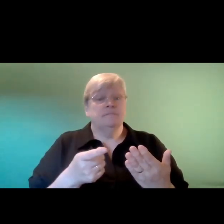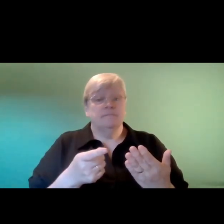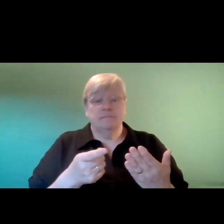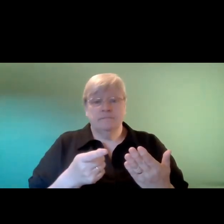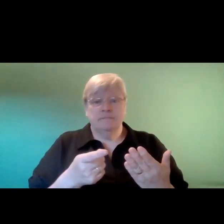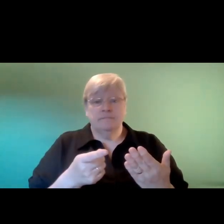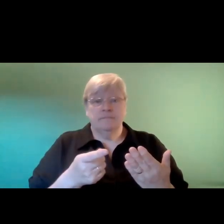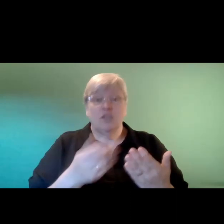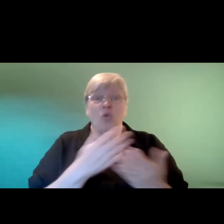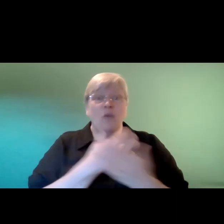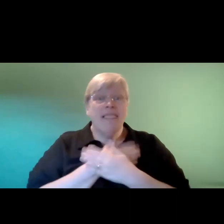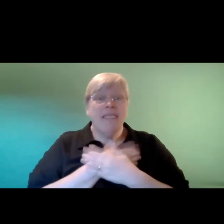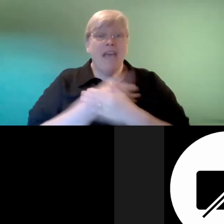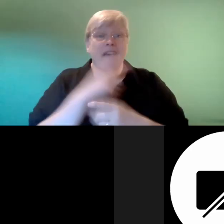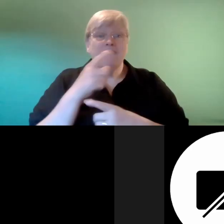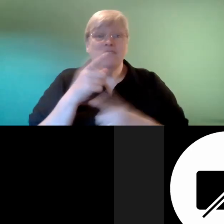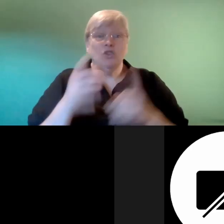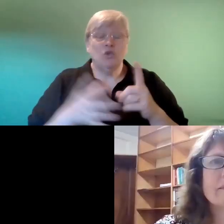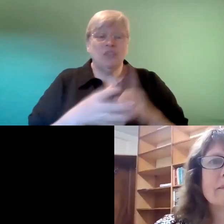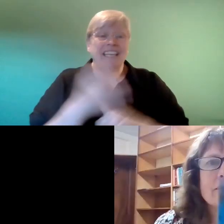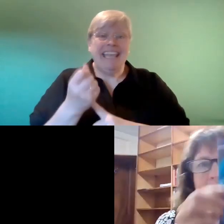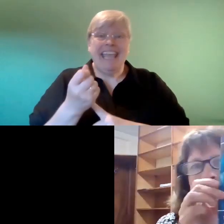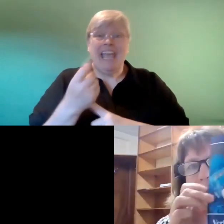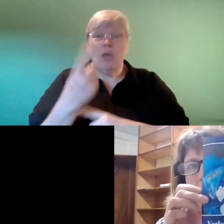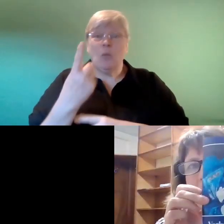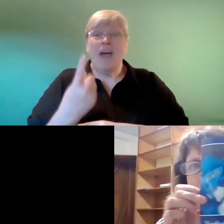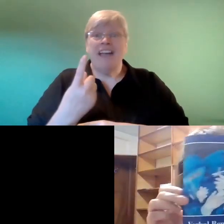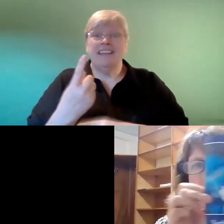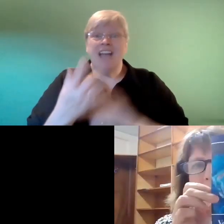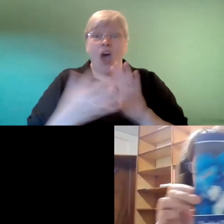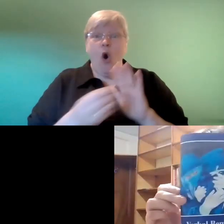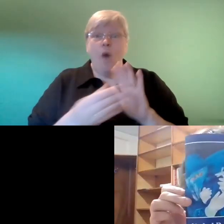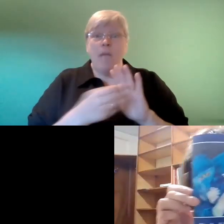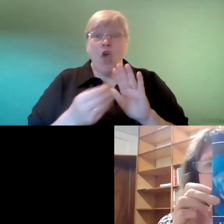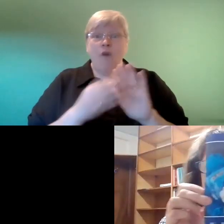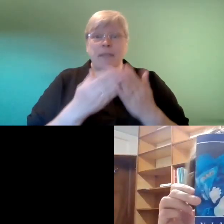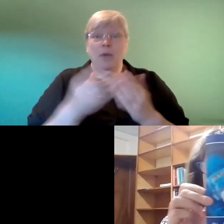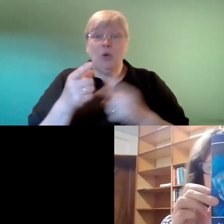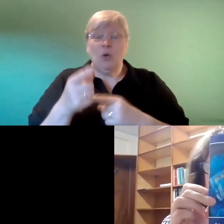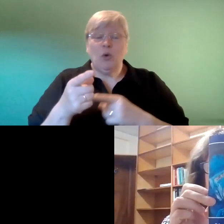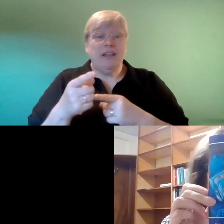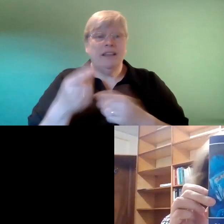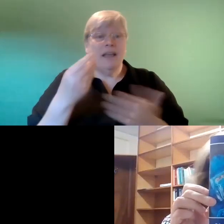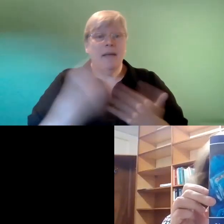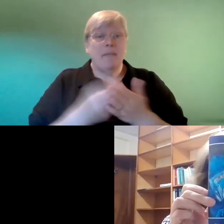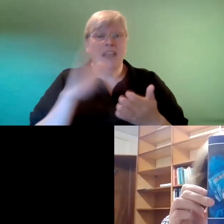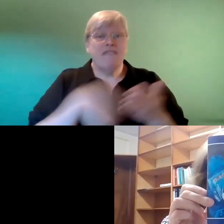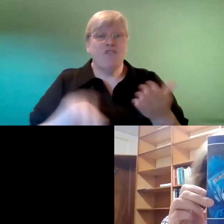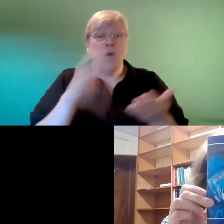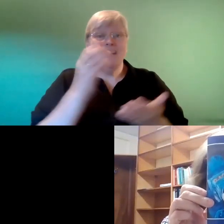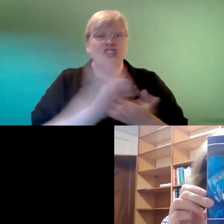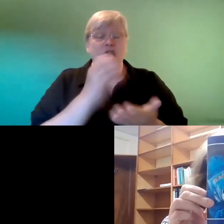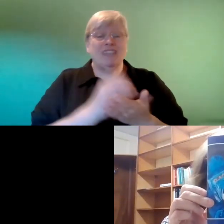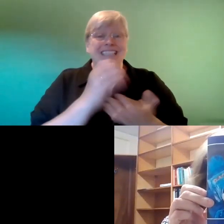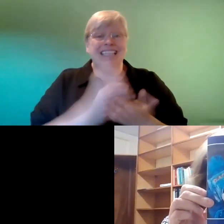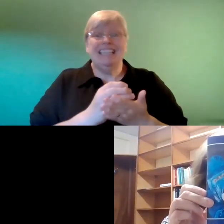we'd love for you to be able to get a hands-on physical copy of this book um and the proceeds of which will be going to a charity um